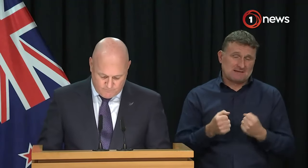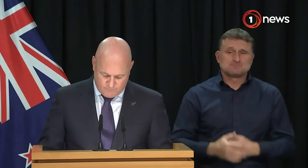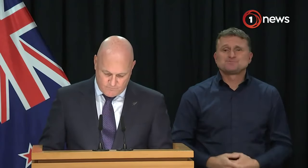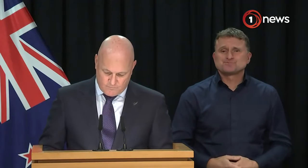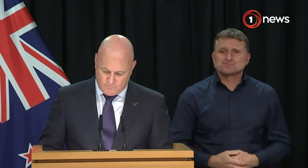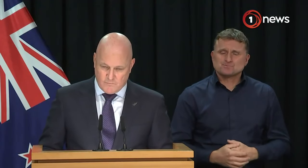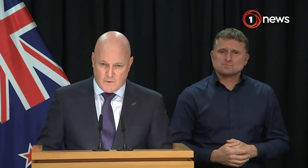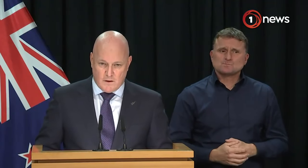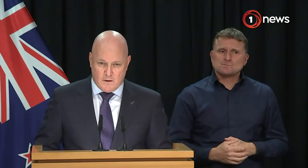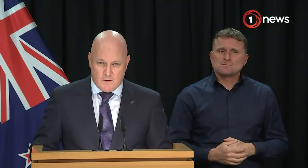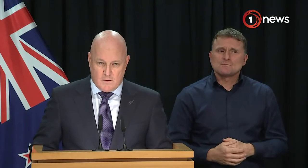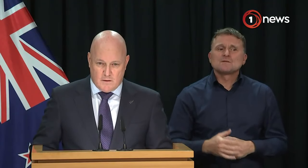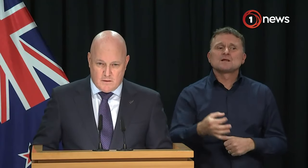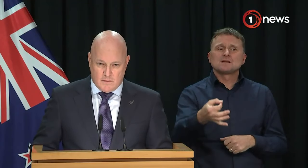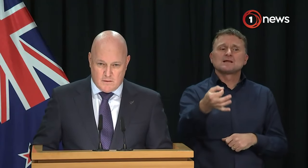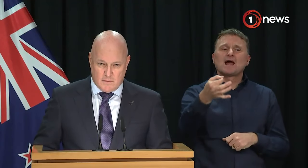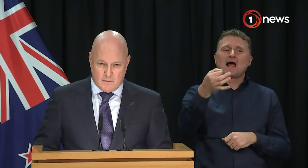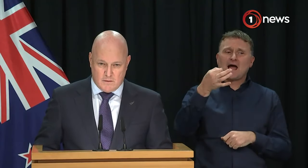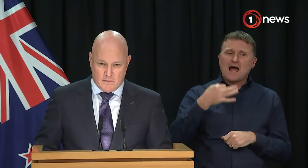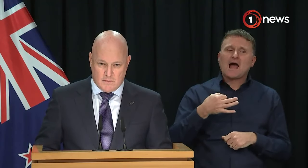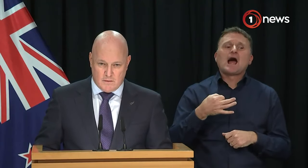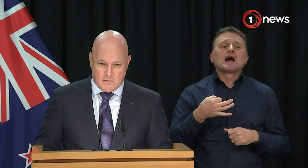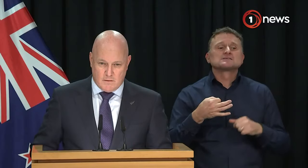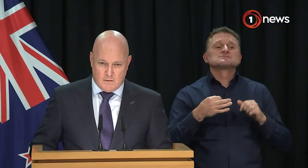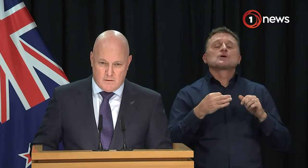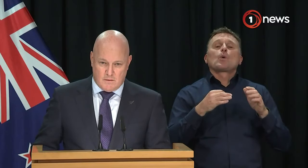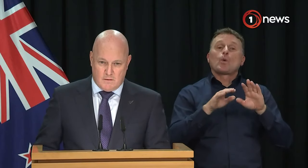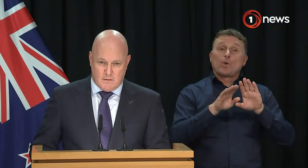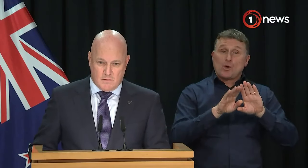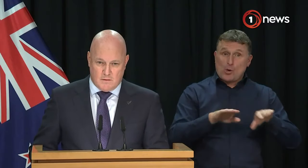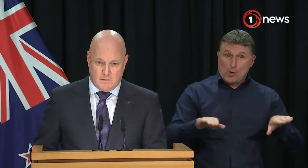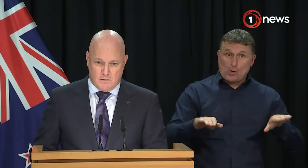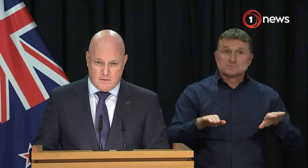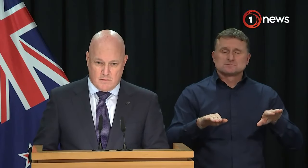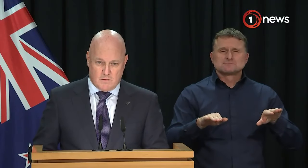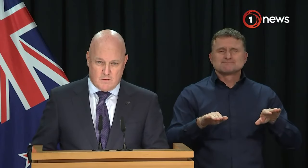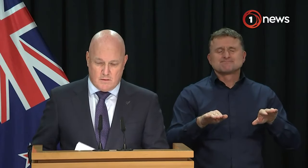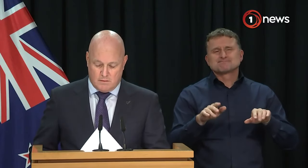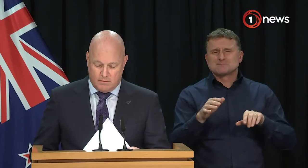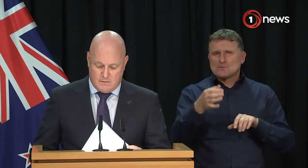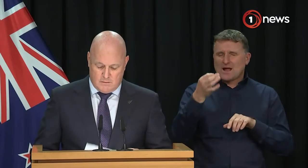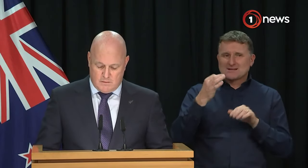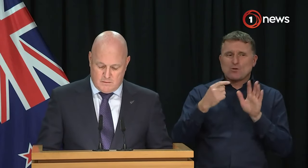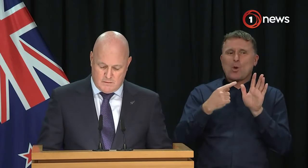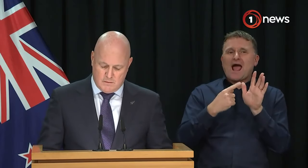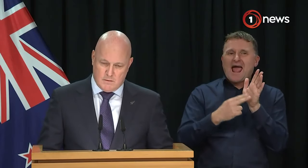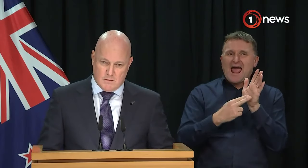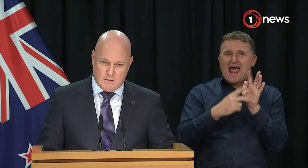7AA, do you disagree then with the former National Party Minister of Education, Anne Tolley, who actually implemented